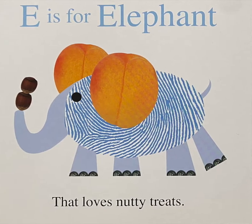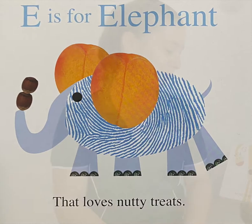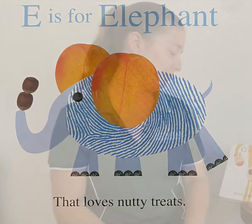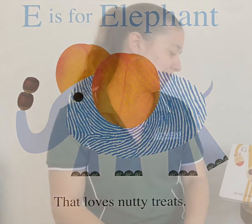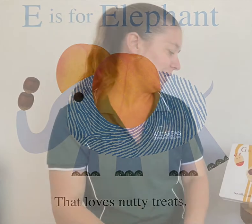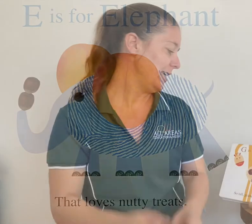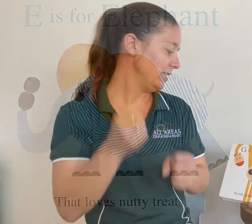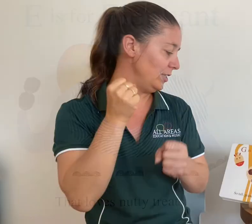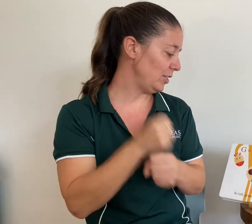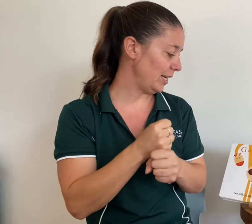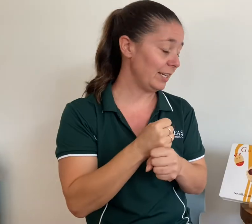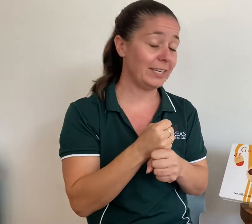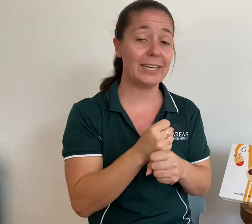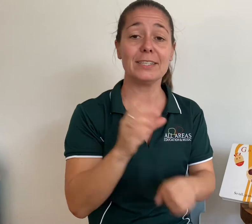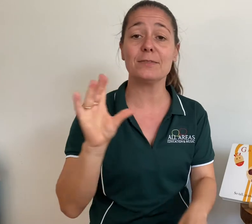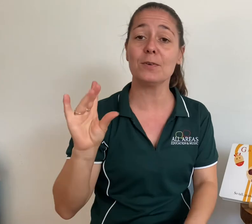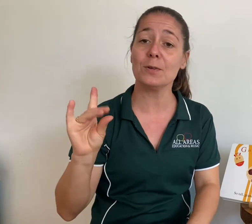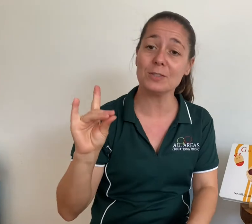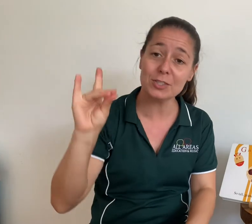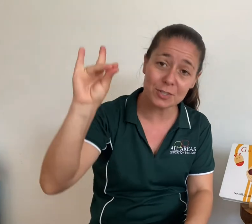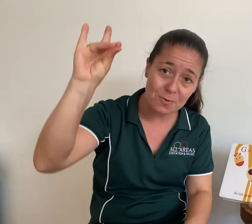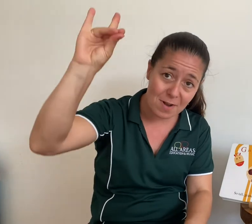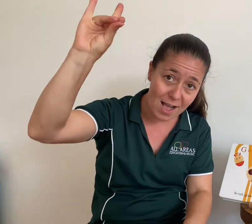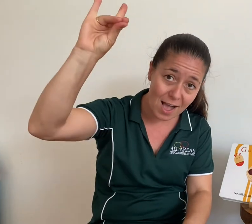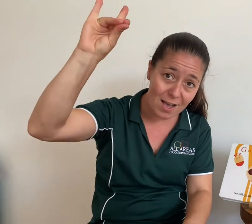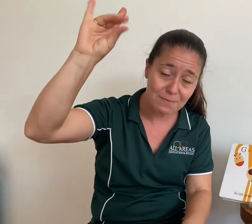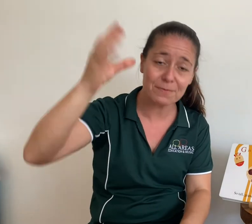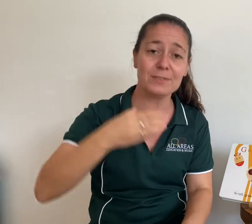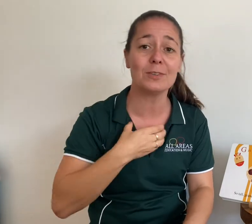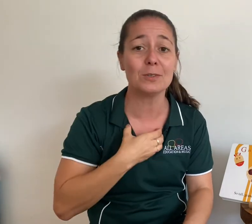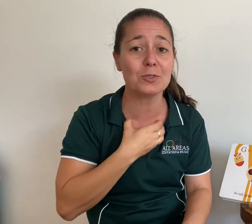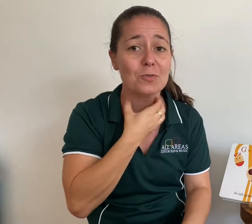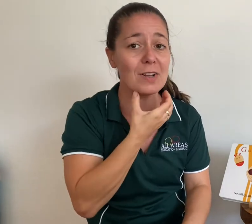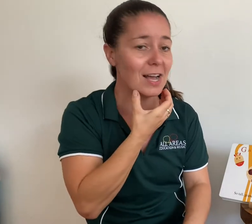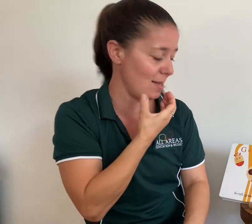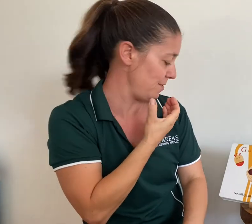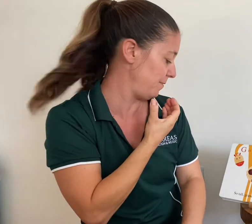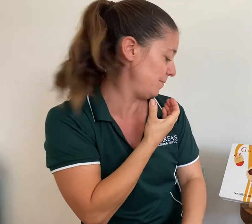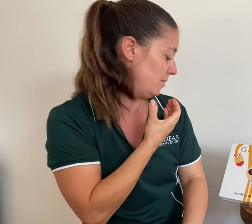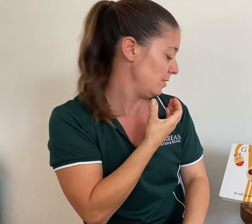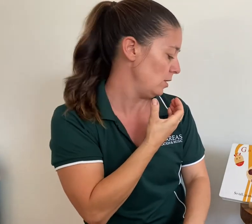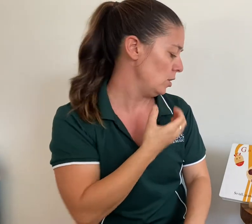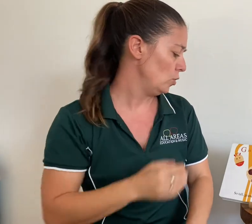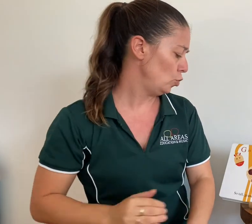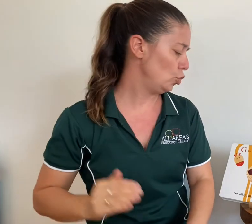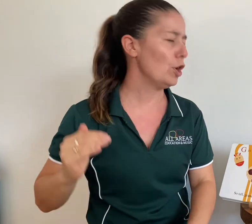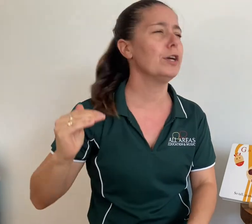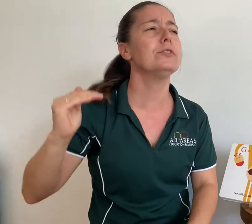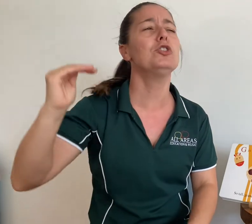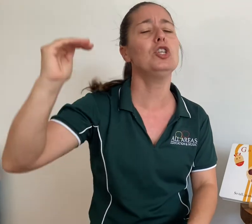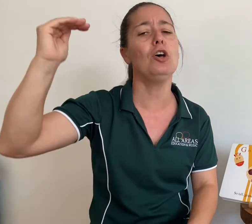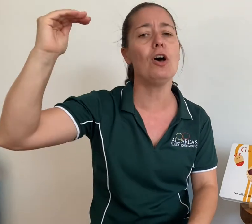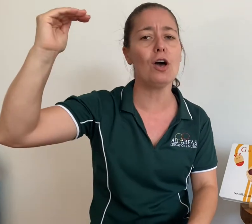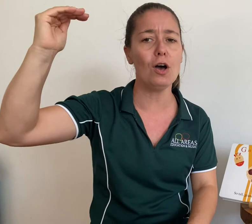G is for giraffe or giraffe. So tall,